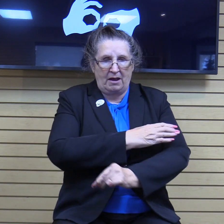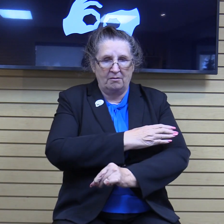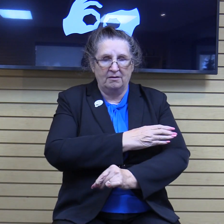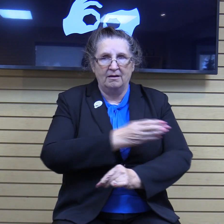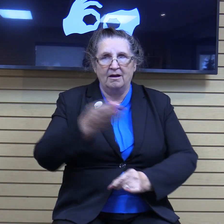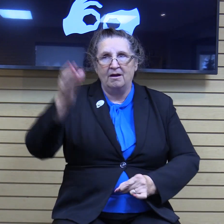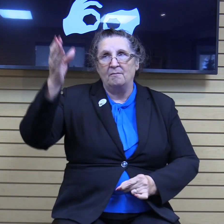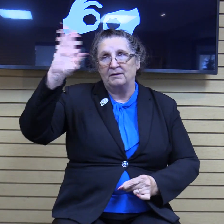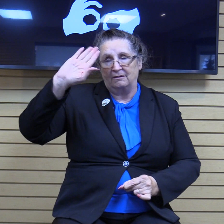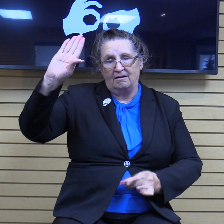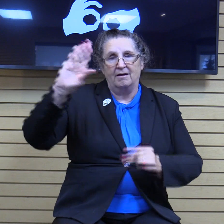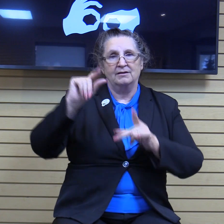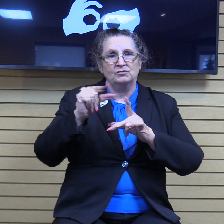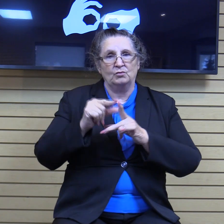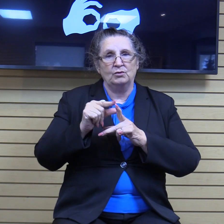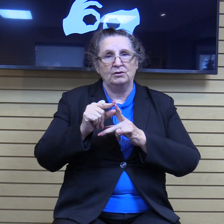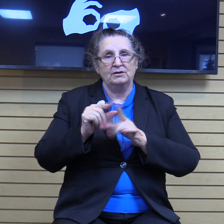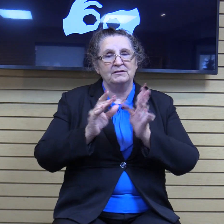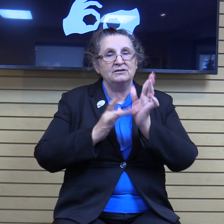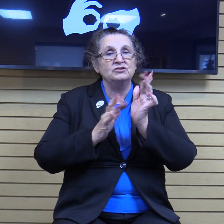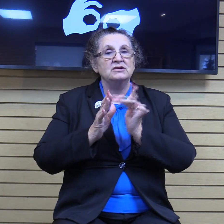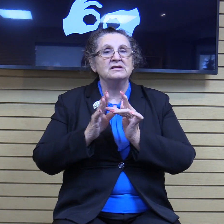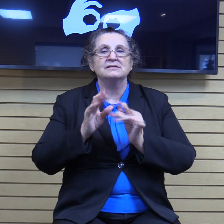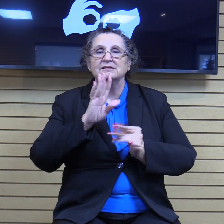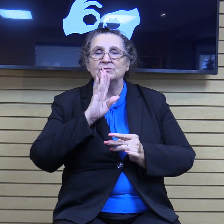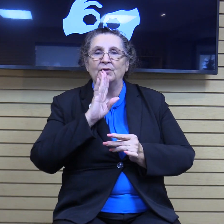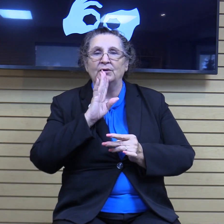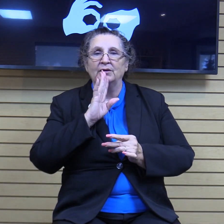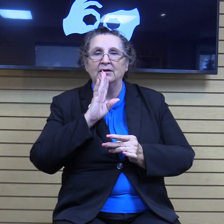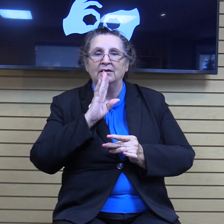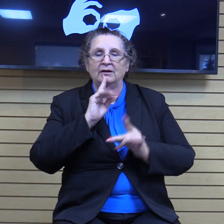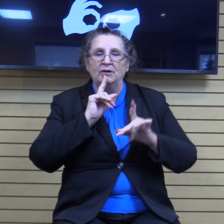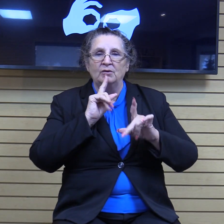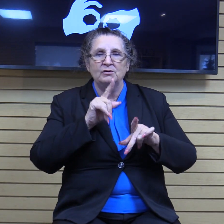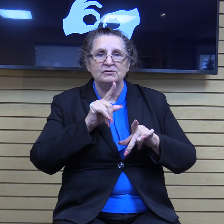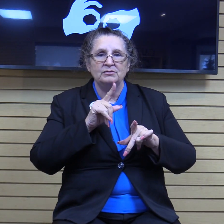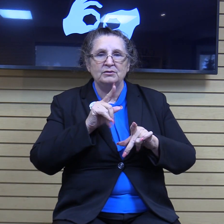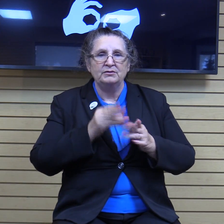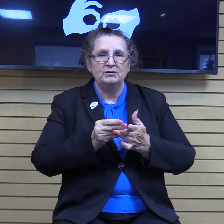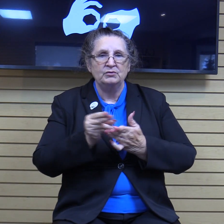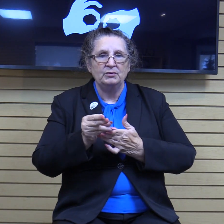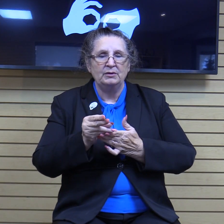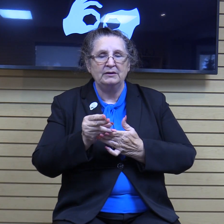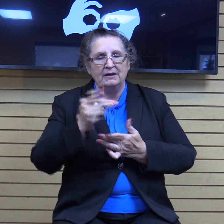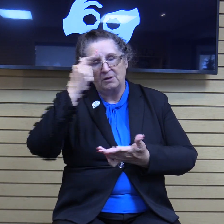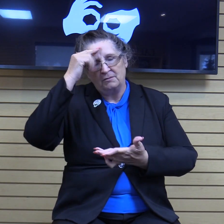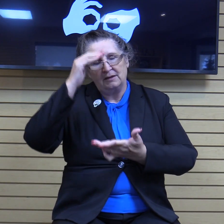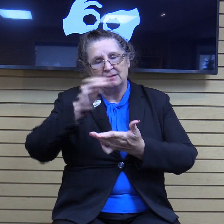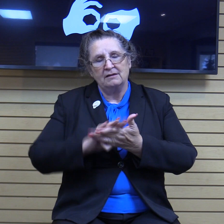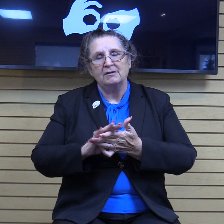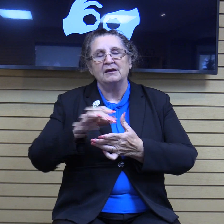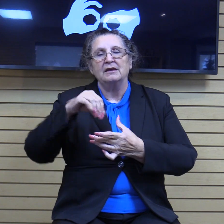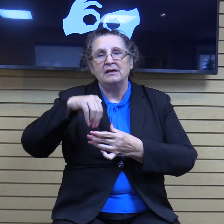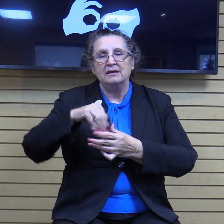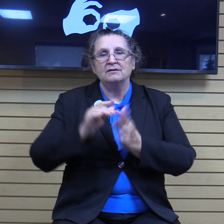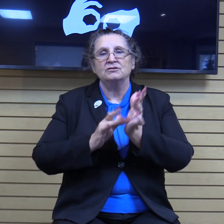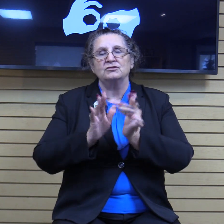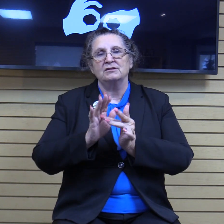Jesus spoke. And it resulted in truly believing in Jesus. The witness of this